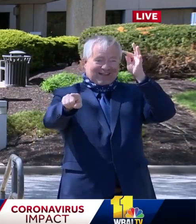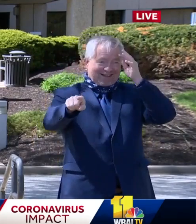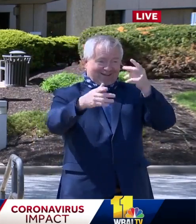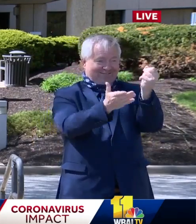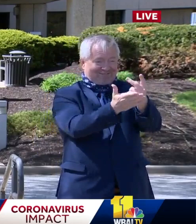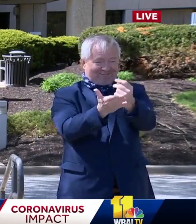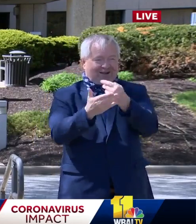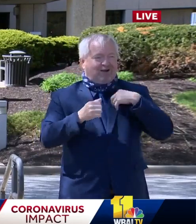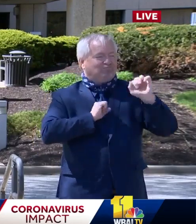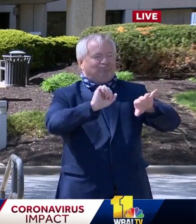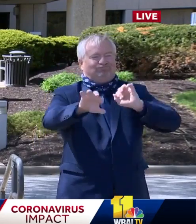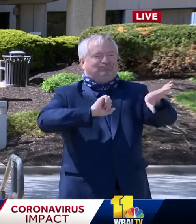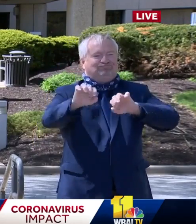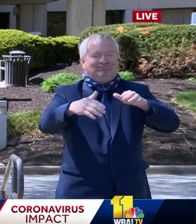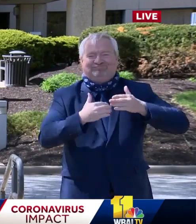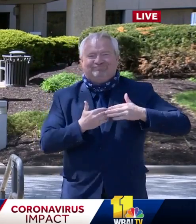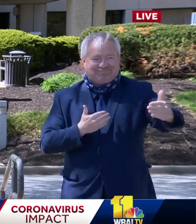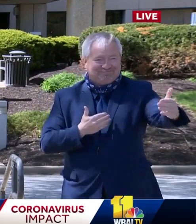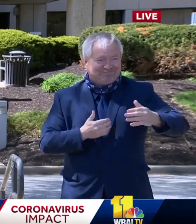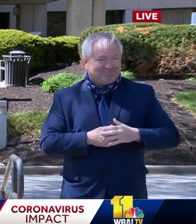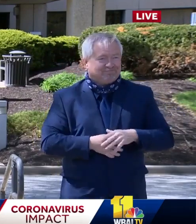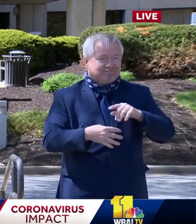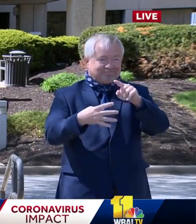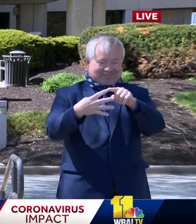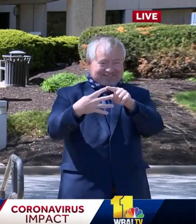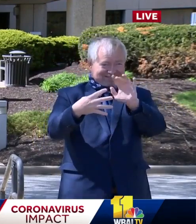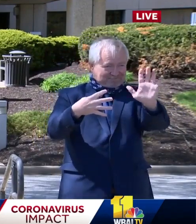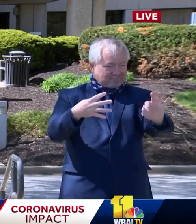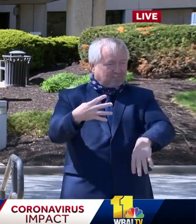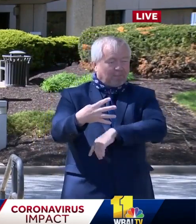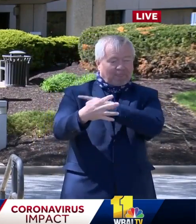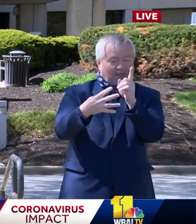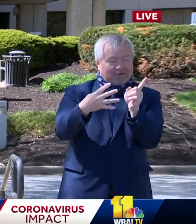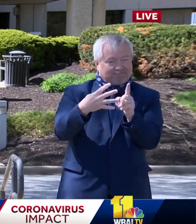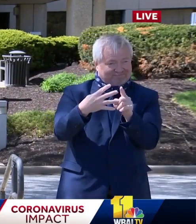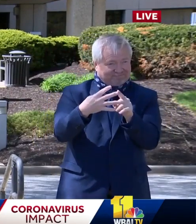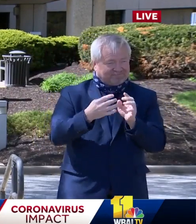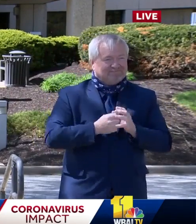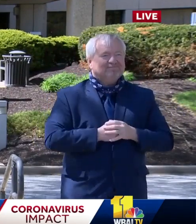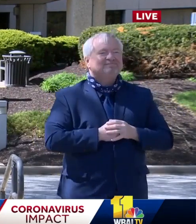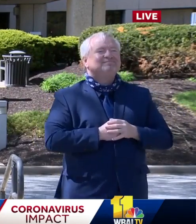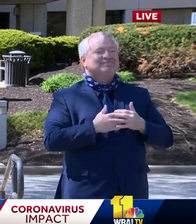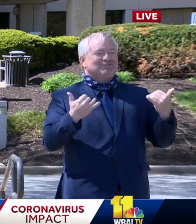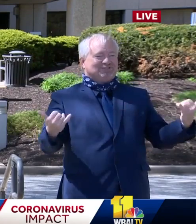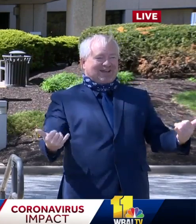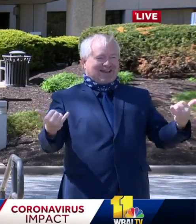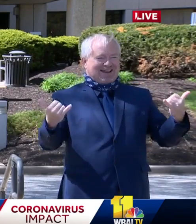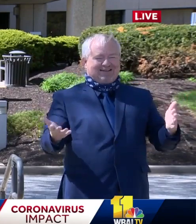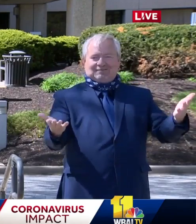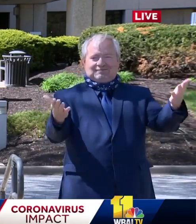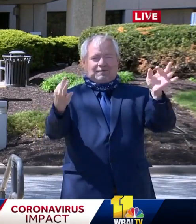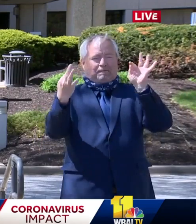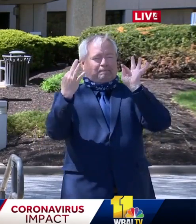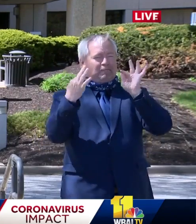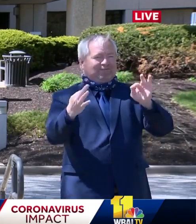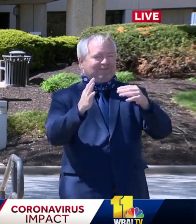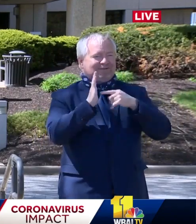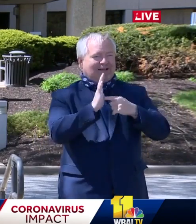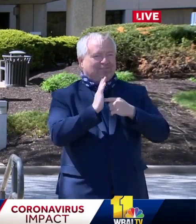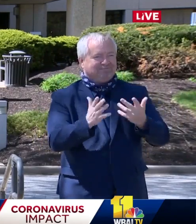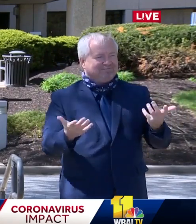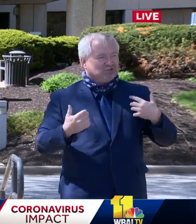Second building block of our Roadmap to Recovery is what we're focused on here today, increasing hospital surge